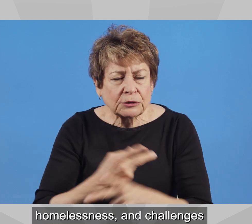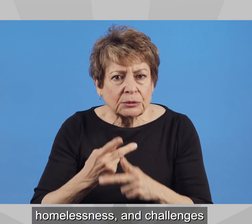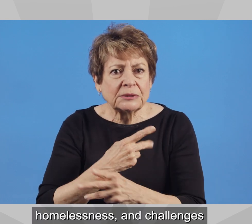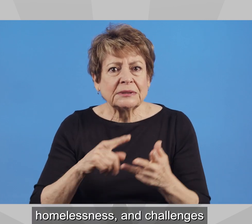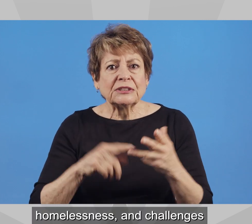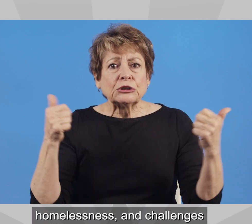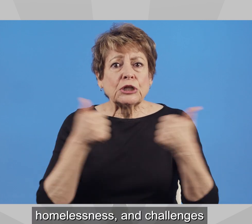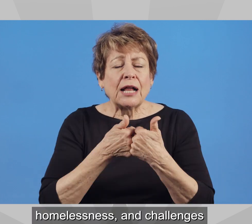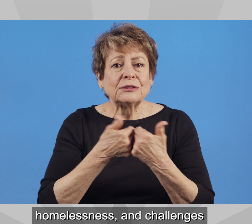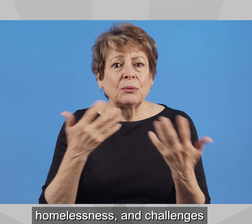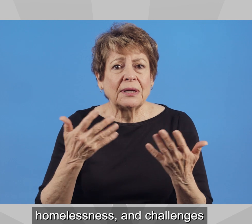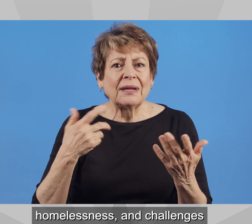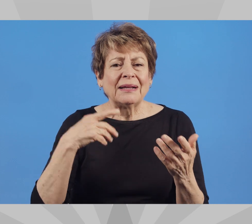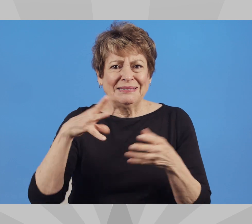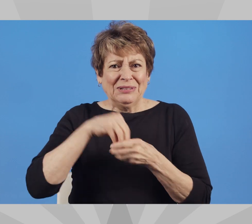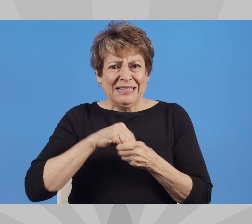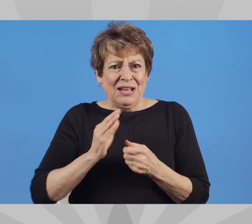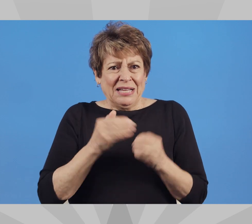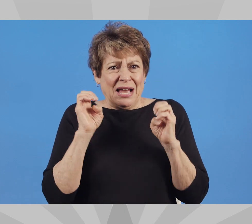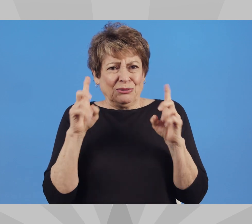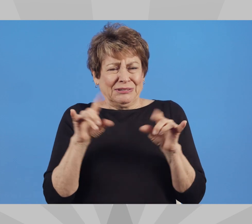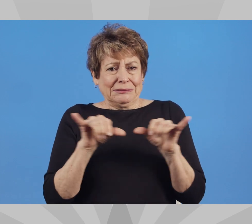challenges within our education system.